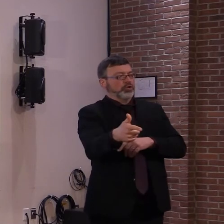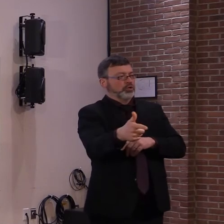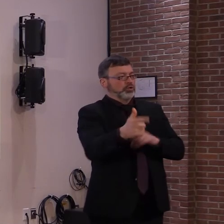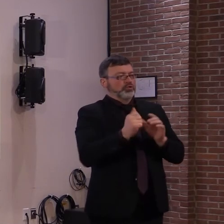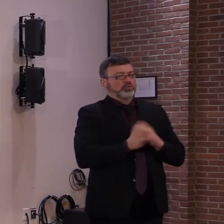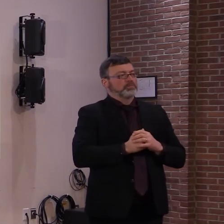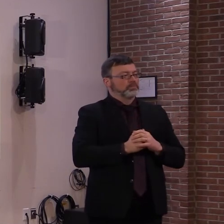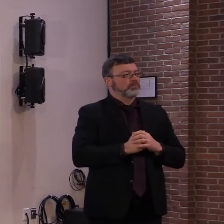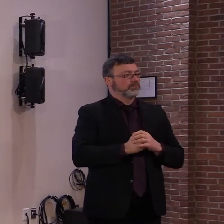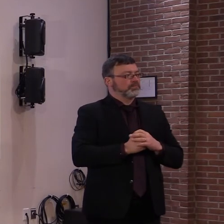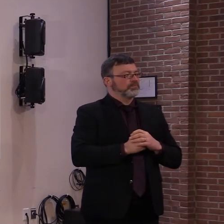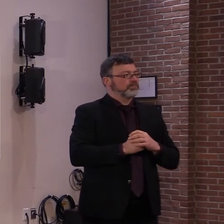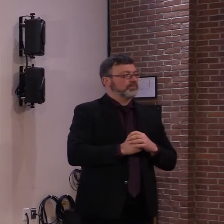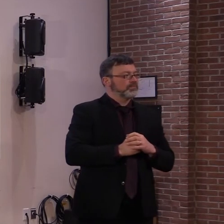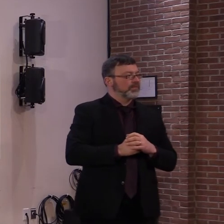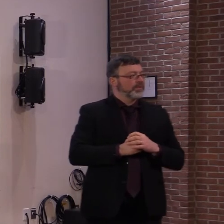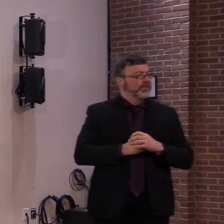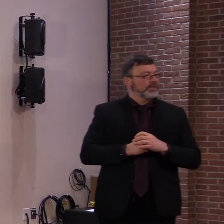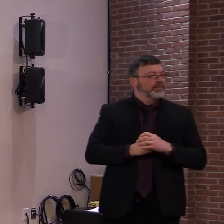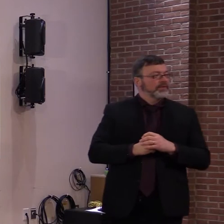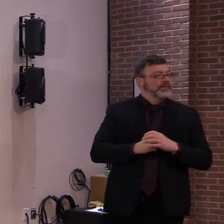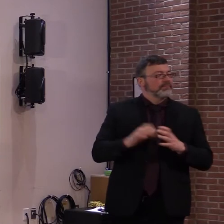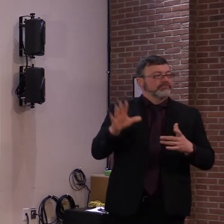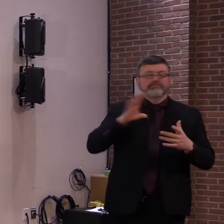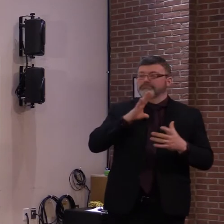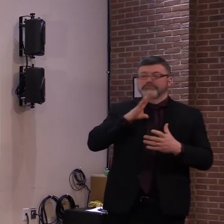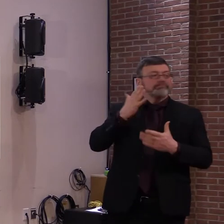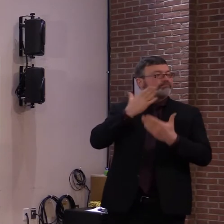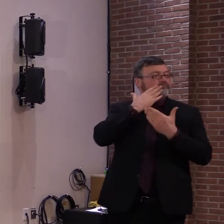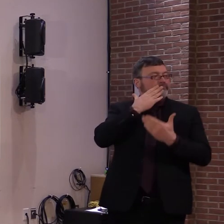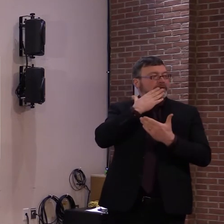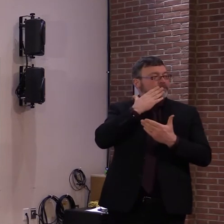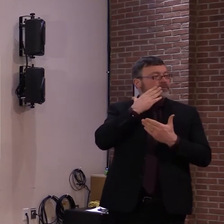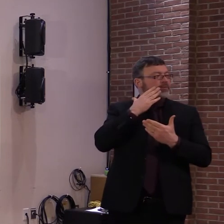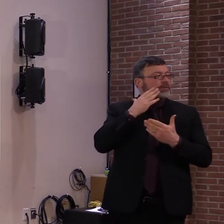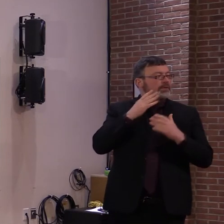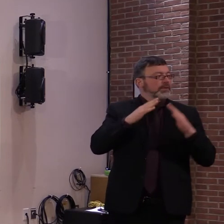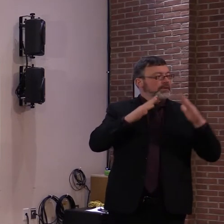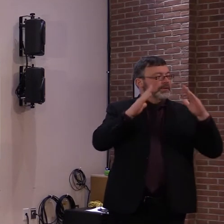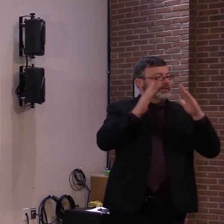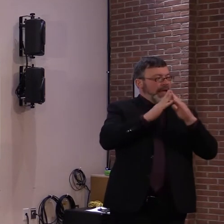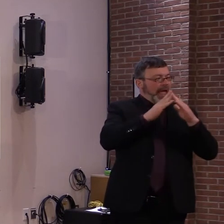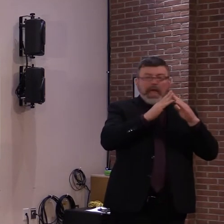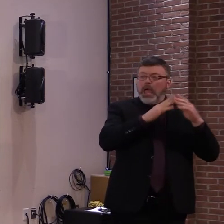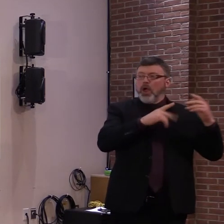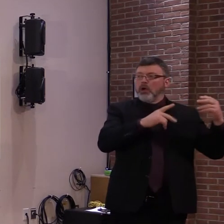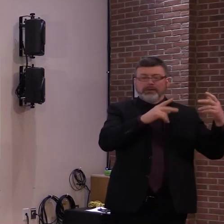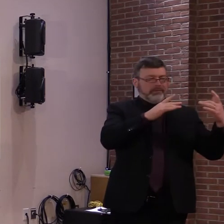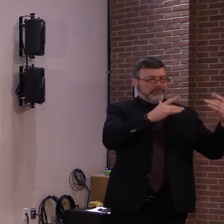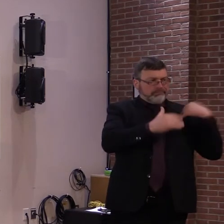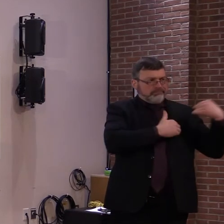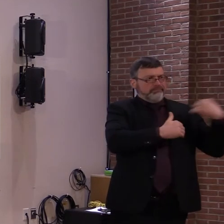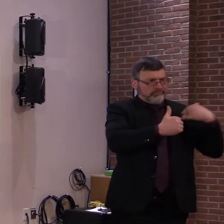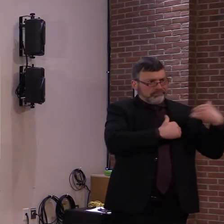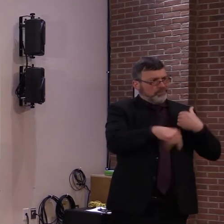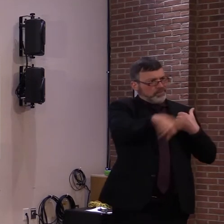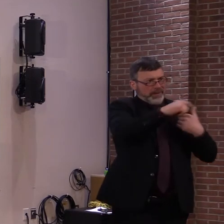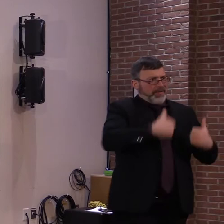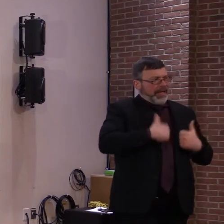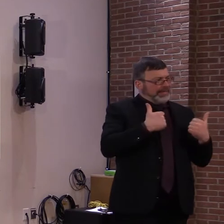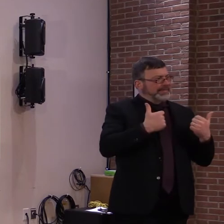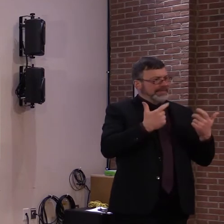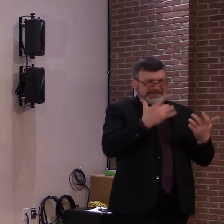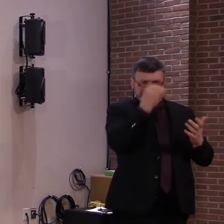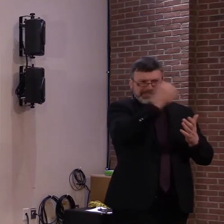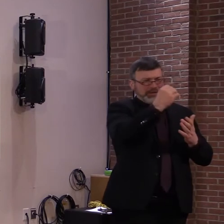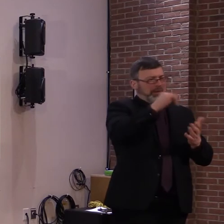Thank you. Because I have had numerous emails from various people from the towns that are zeros and they are frustrated because they, they don't feel like